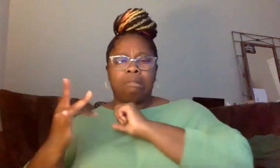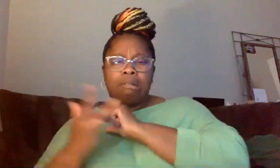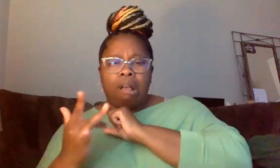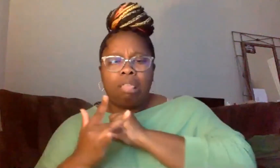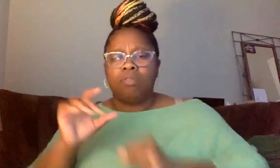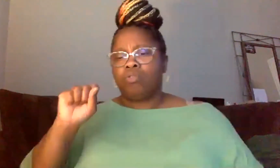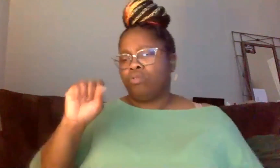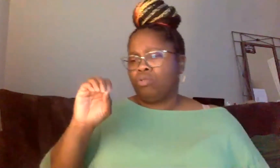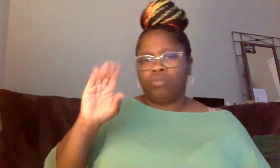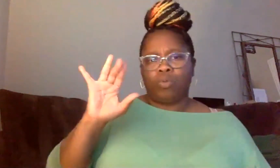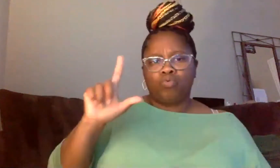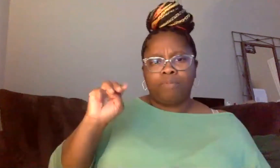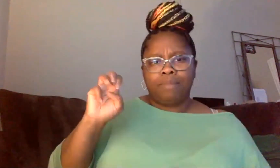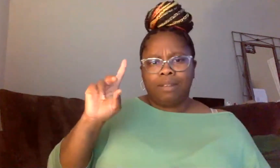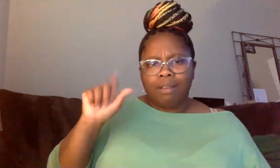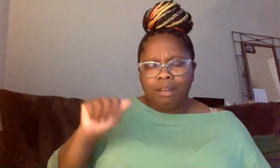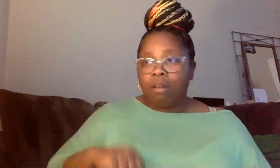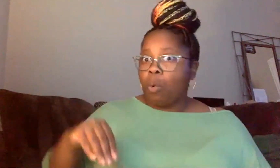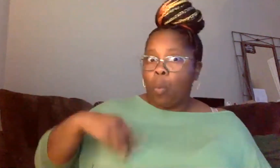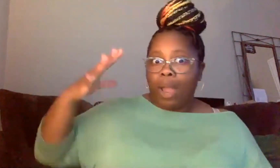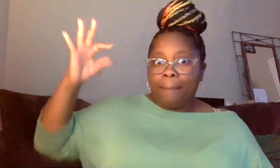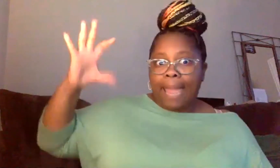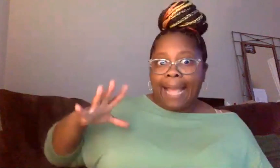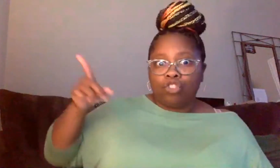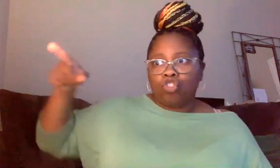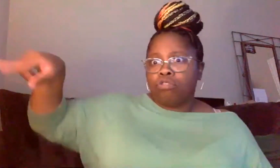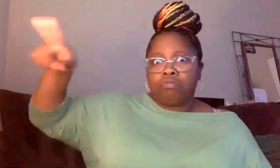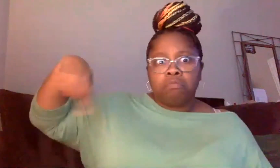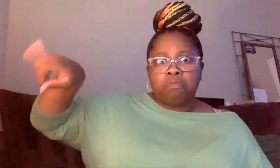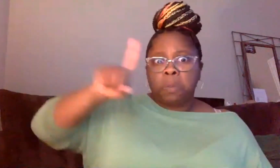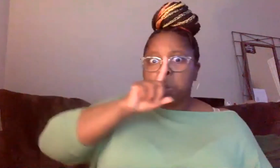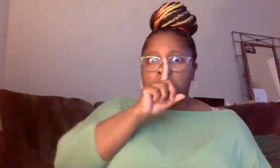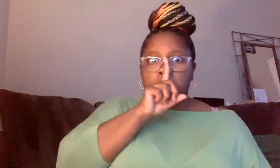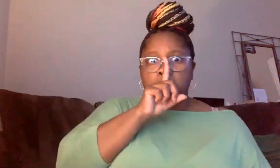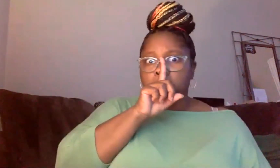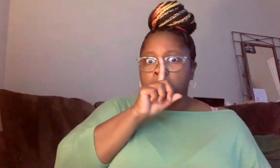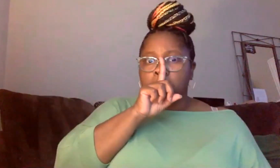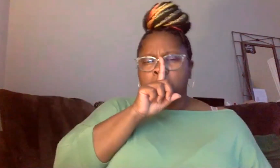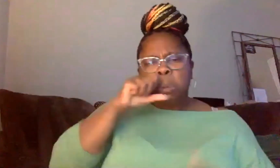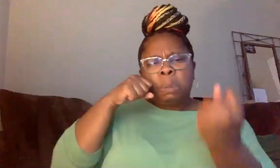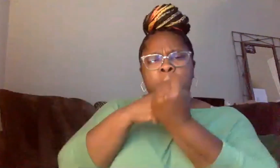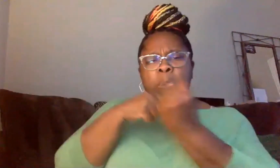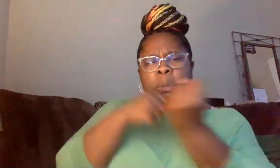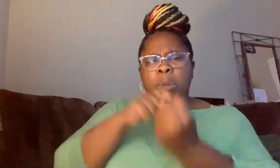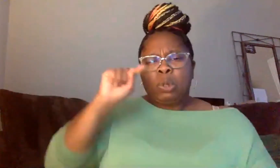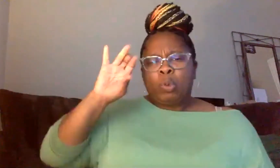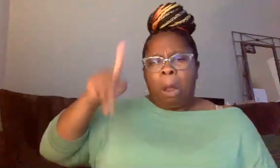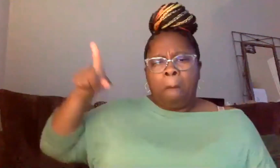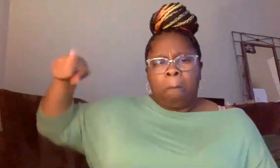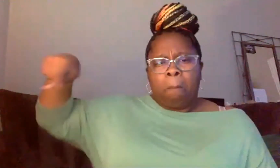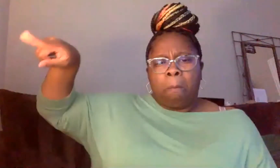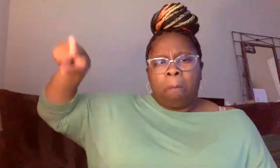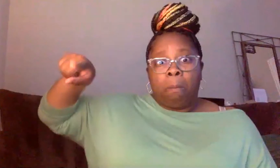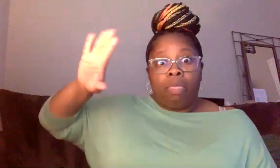I have white pastors who haven't said a word, promoted Trump on all their platforms, shutting down their social